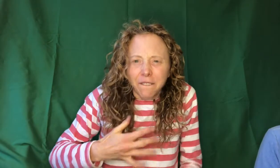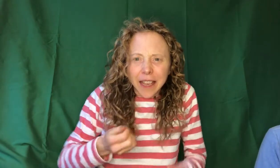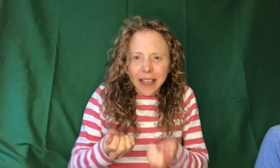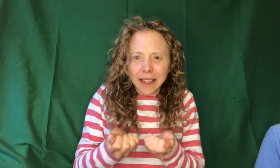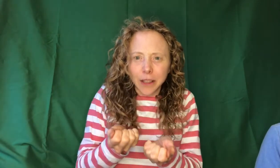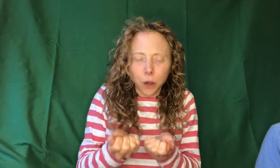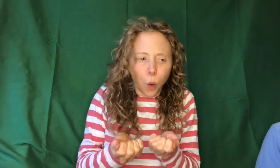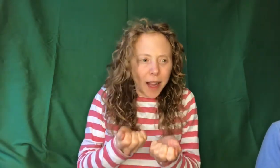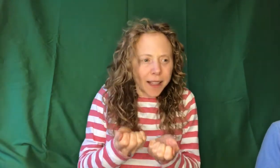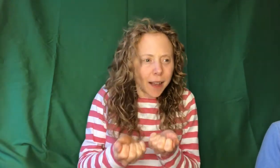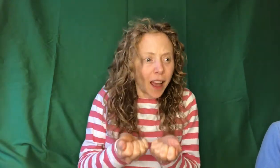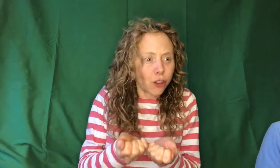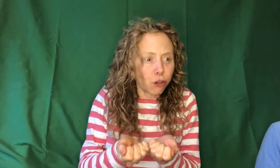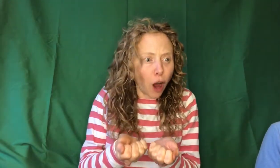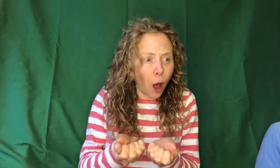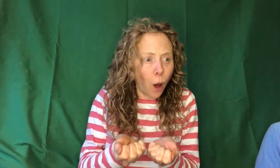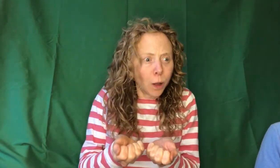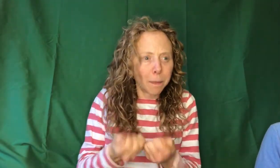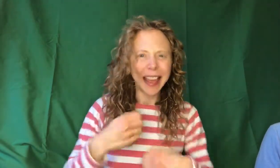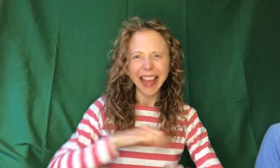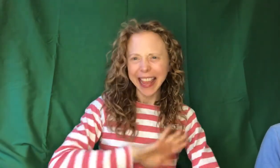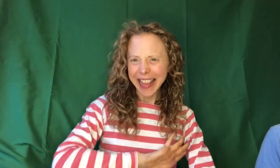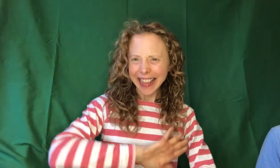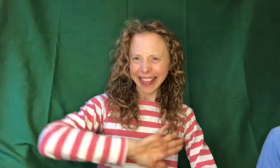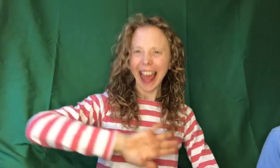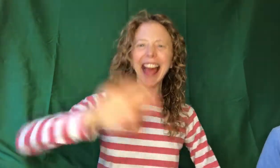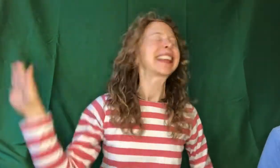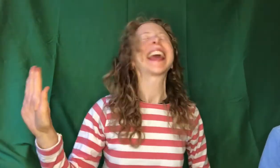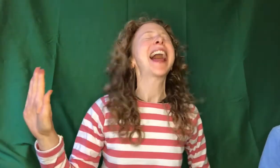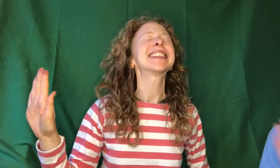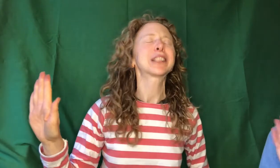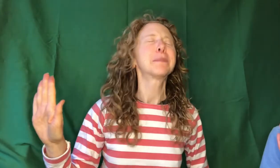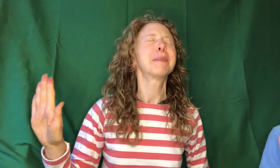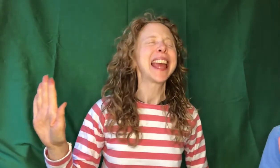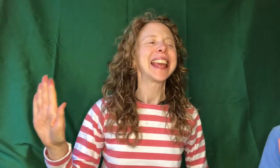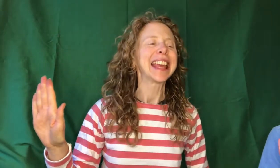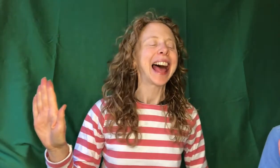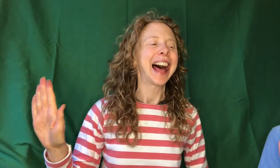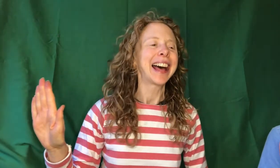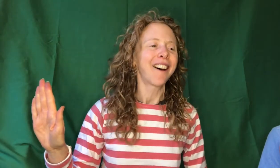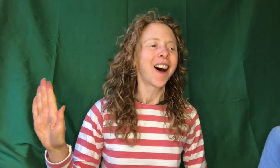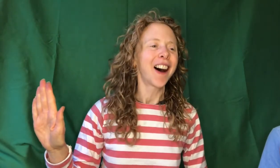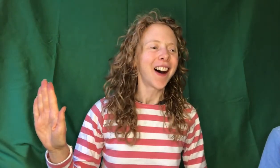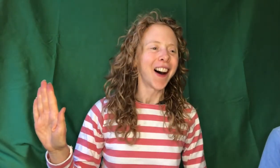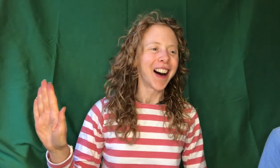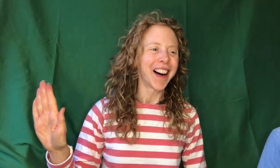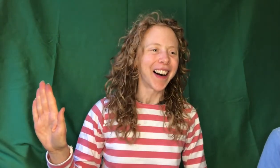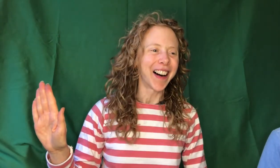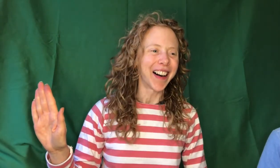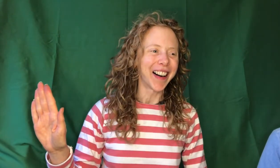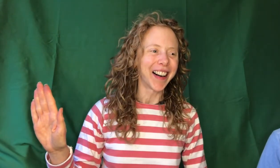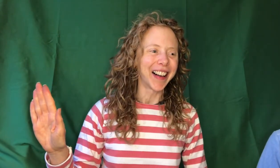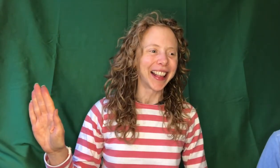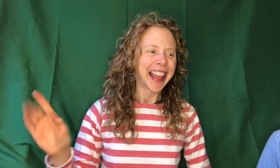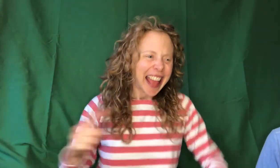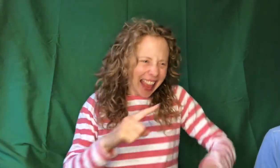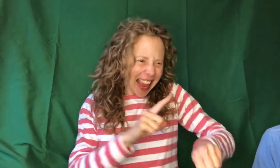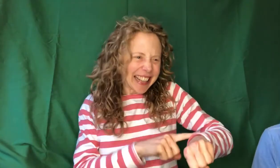fears of what's controlled me can't get to me at all. It's